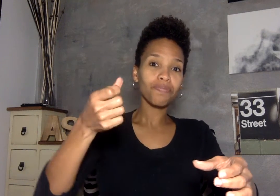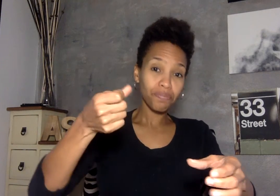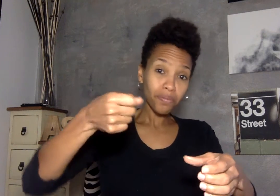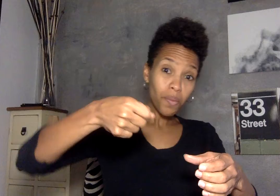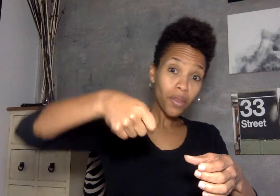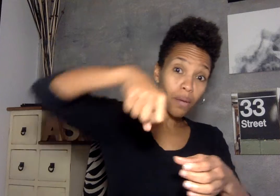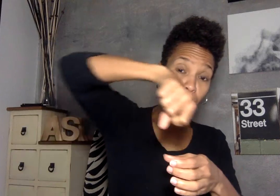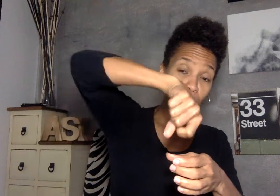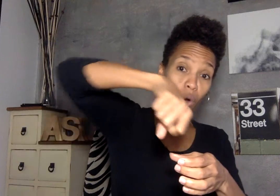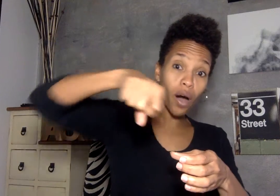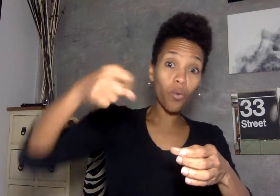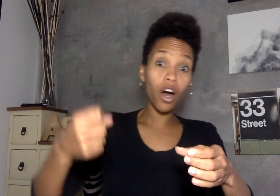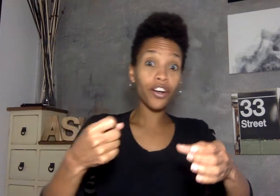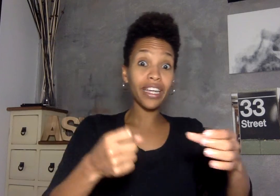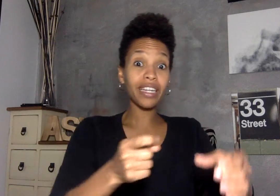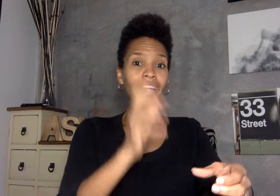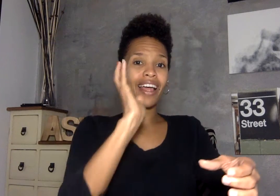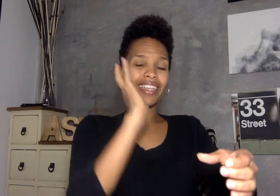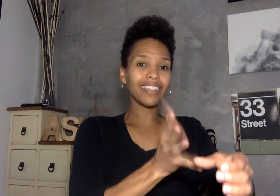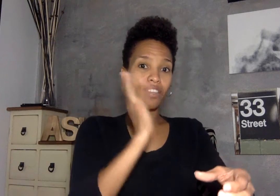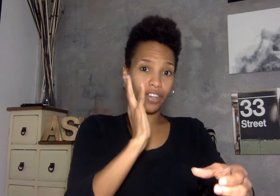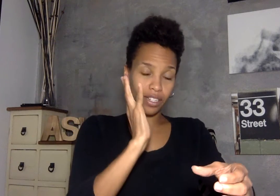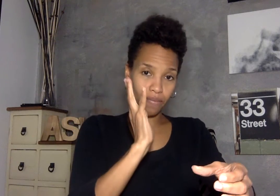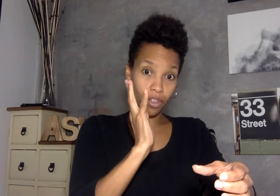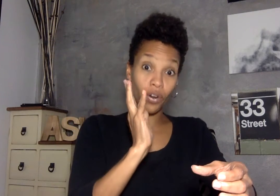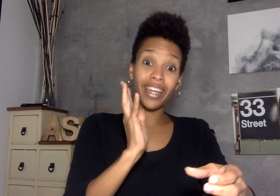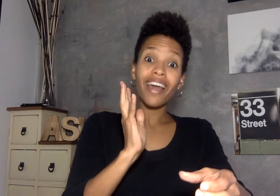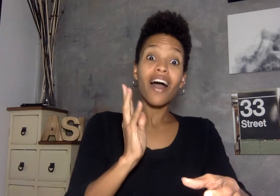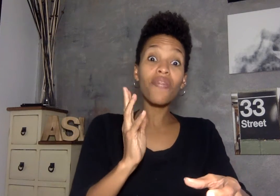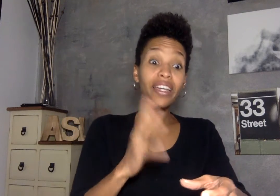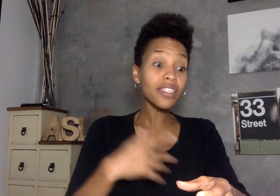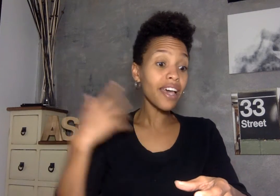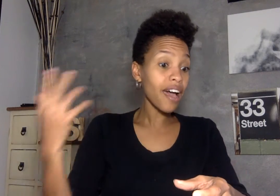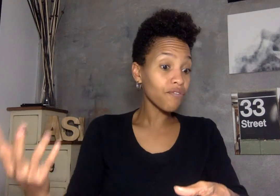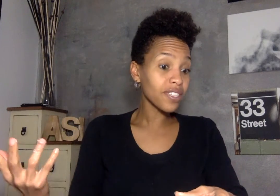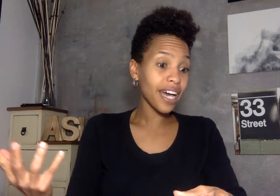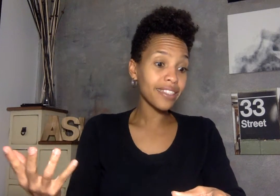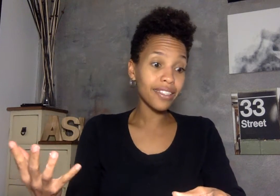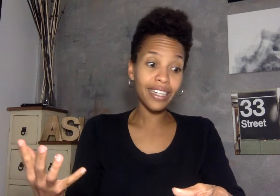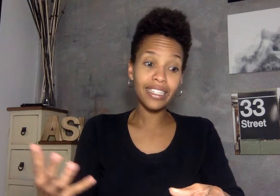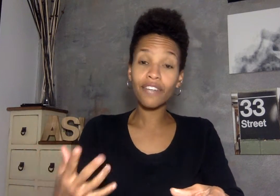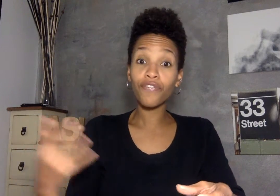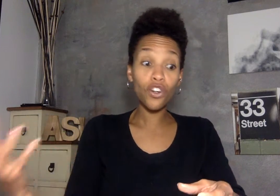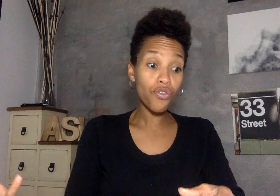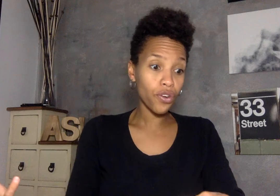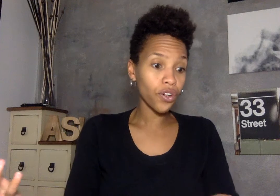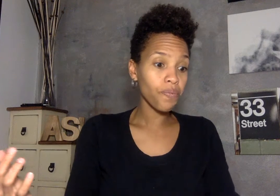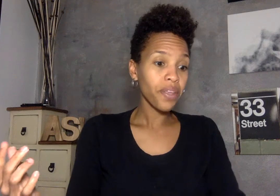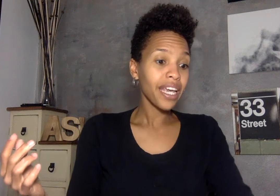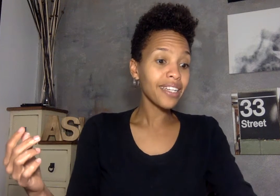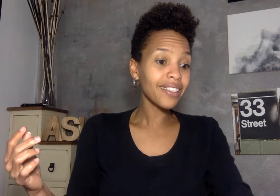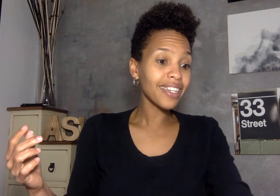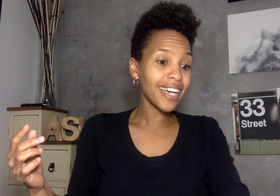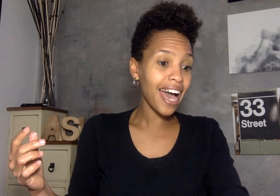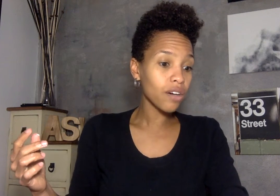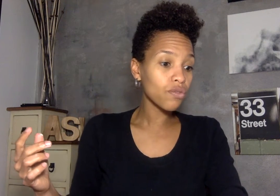pouring water in leave it all right and then to emphasize this idea further it doesn't count